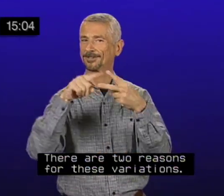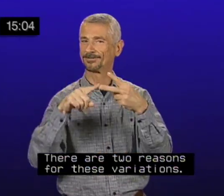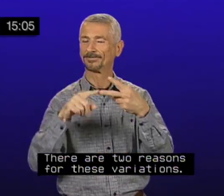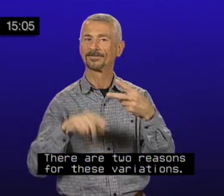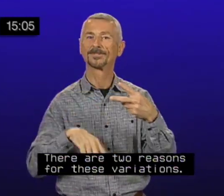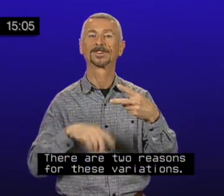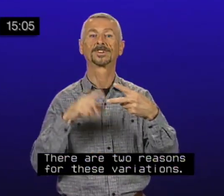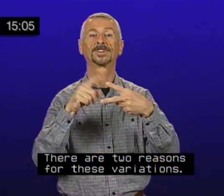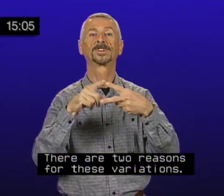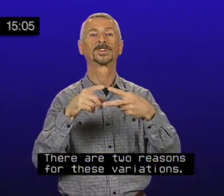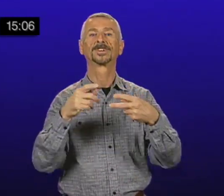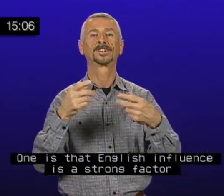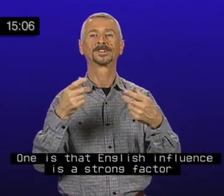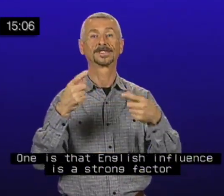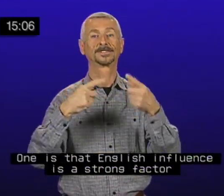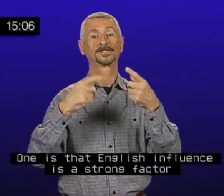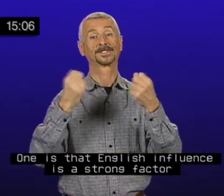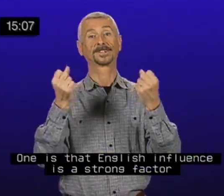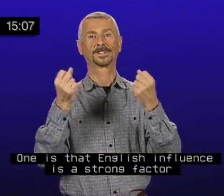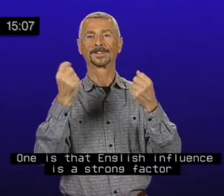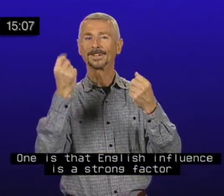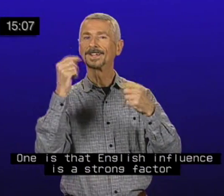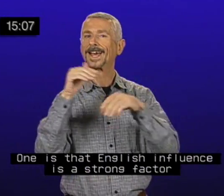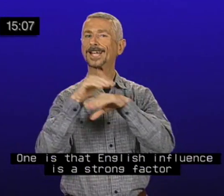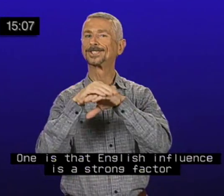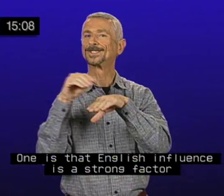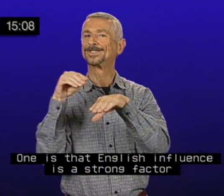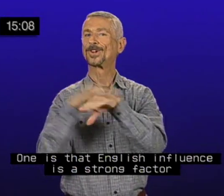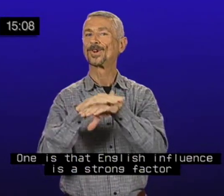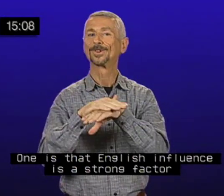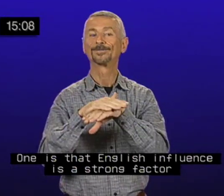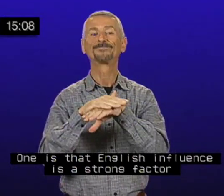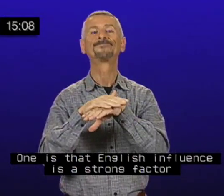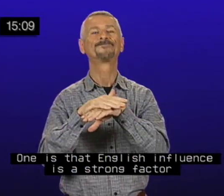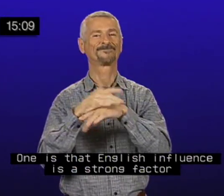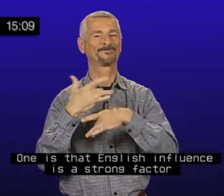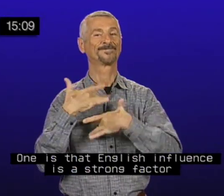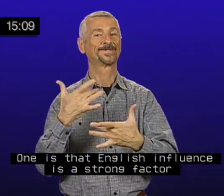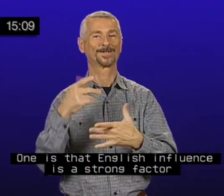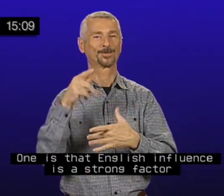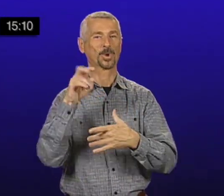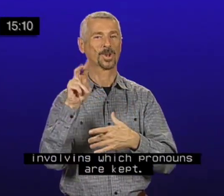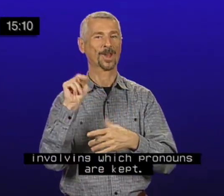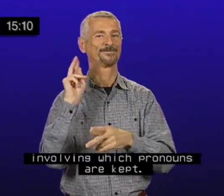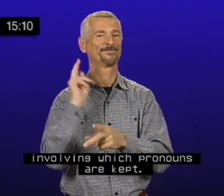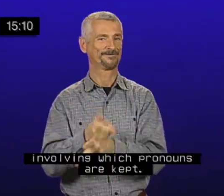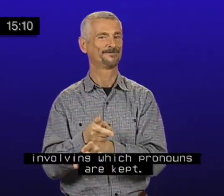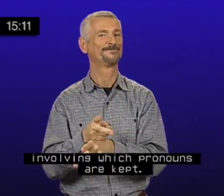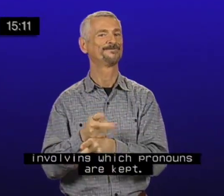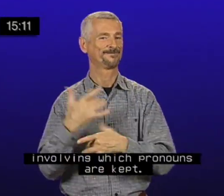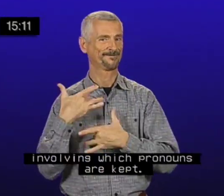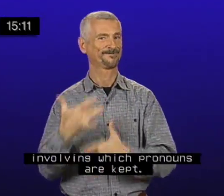variations. One is that English influence is a strong factor involving which pronouns are kept.